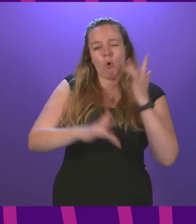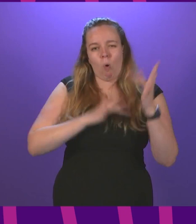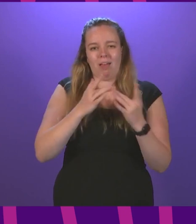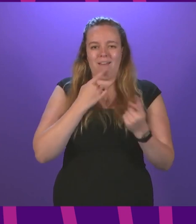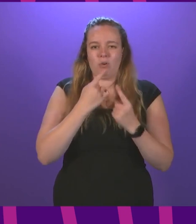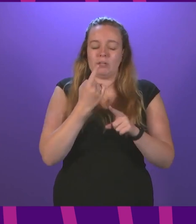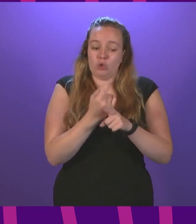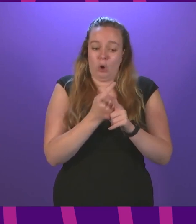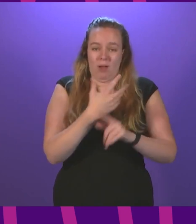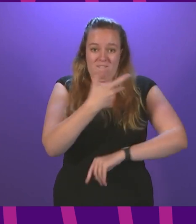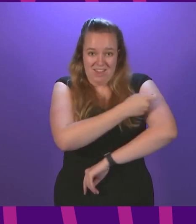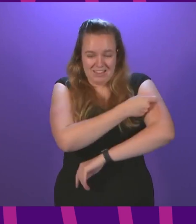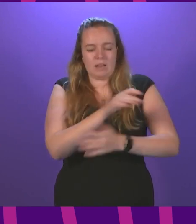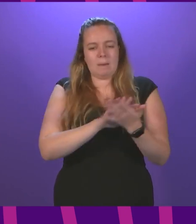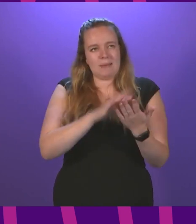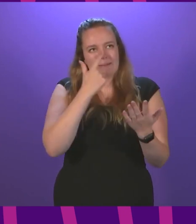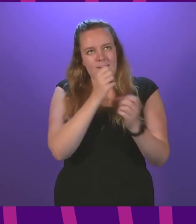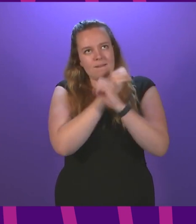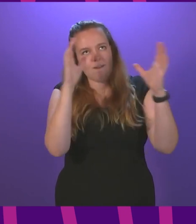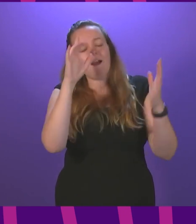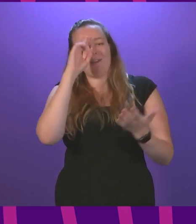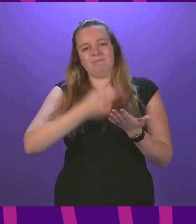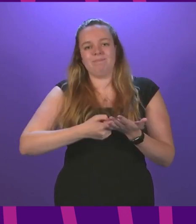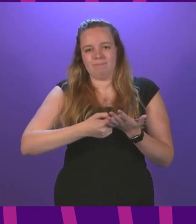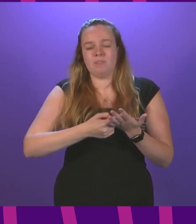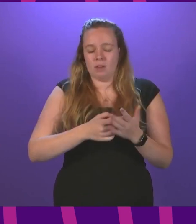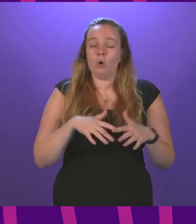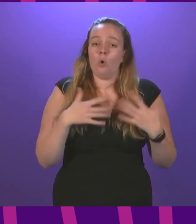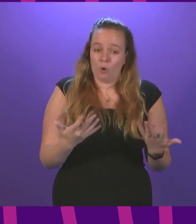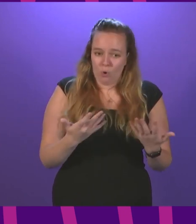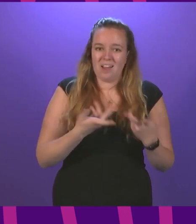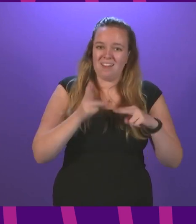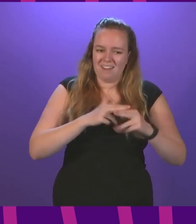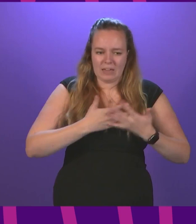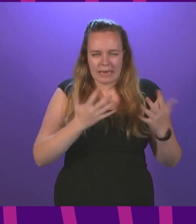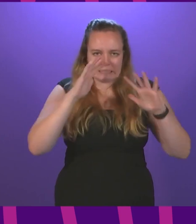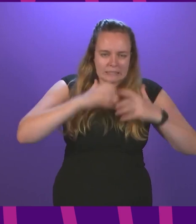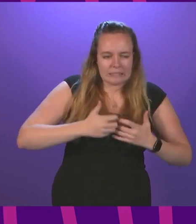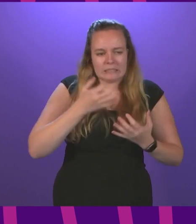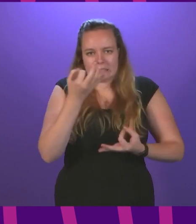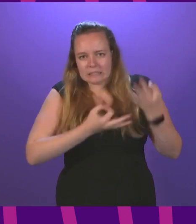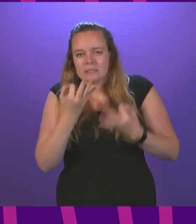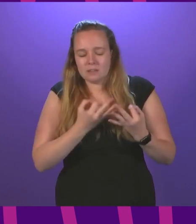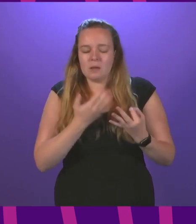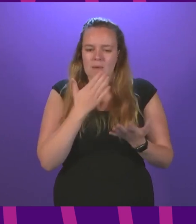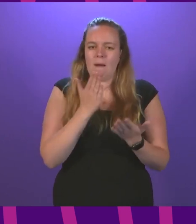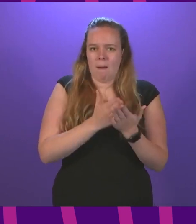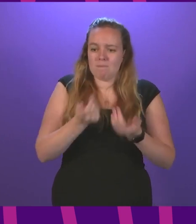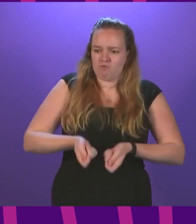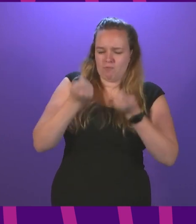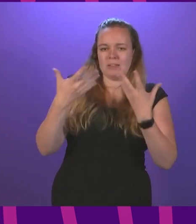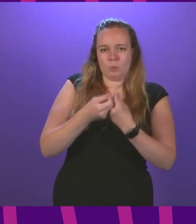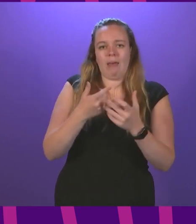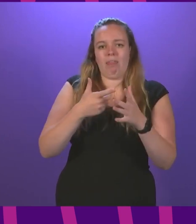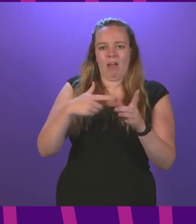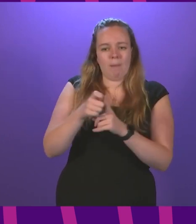about vaccinations so that informed decisions can be taken. And of course, if there are questions or concerns, please do raise these